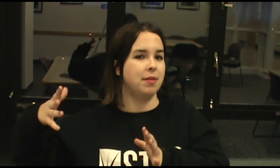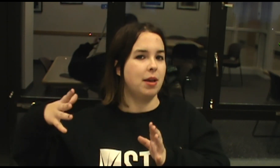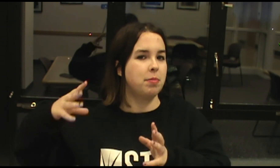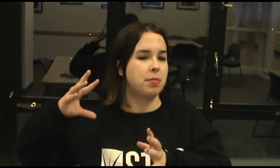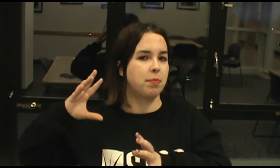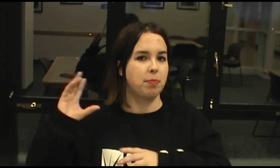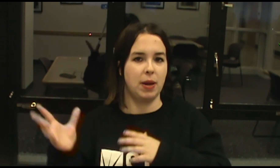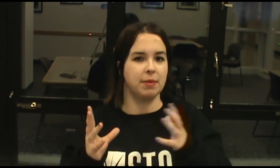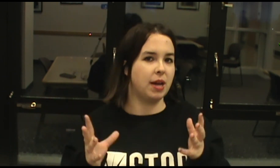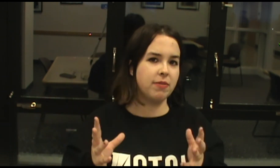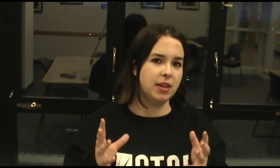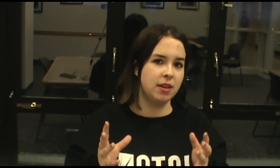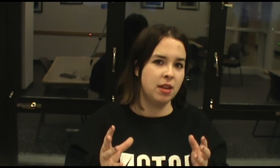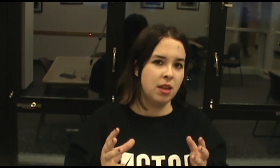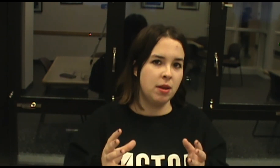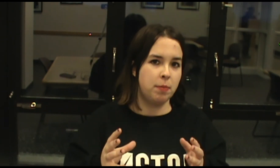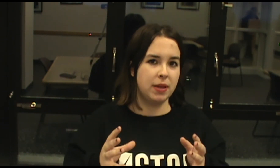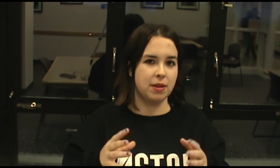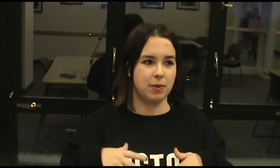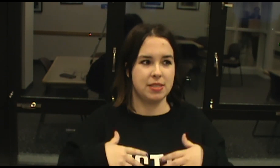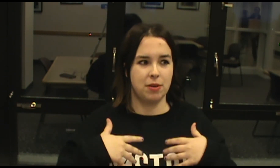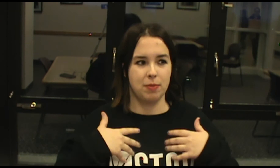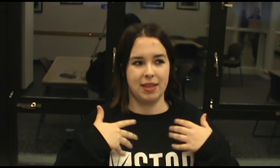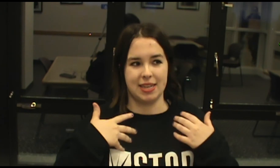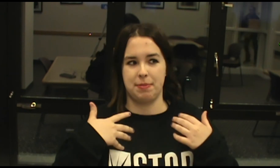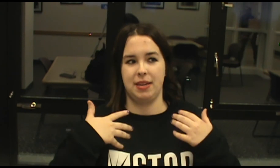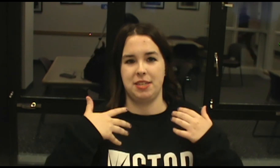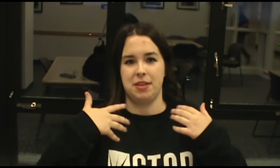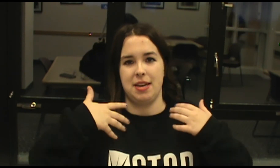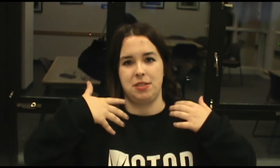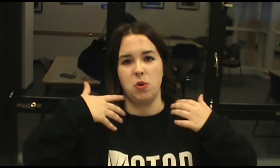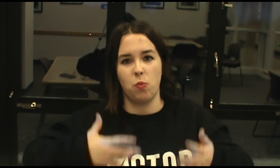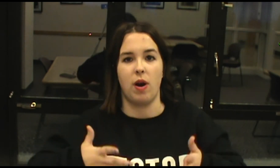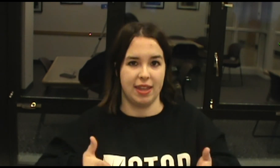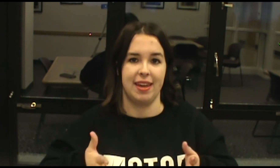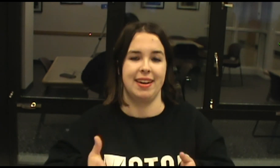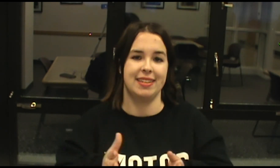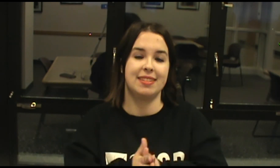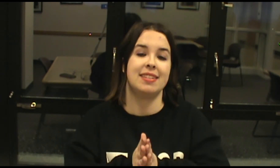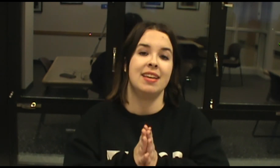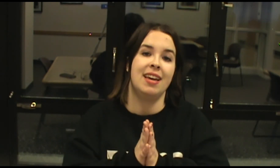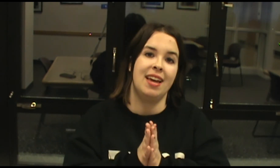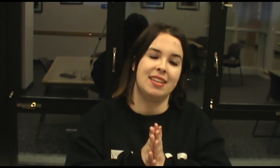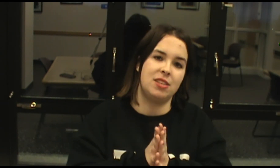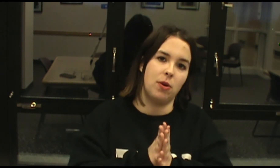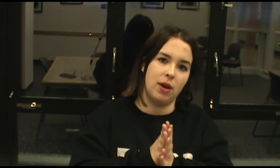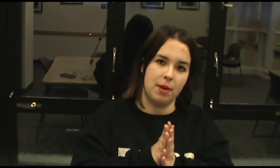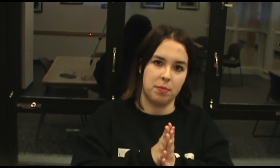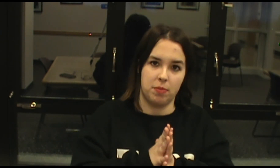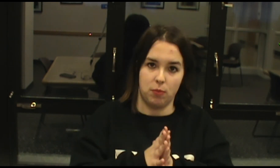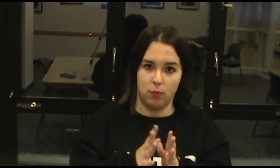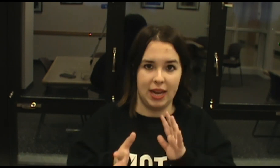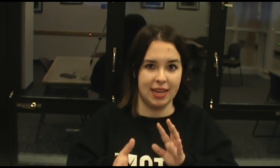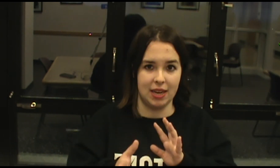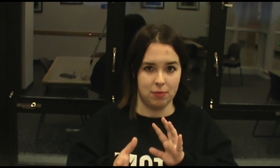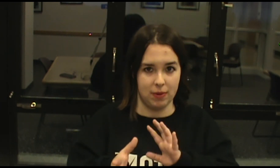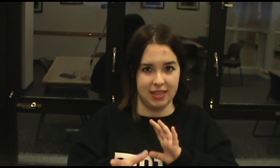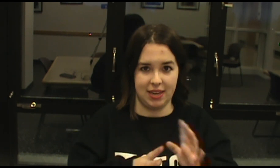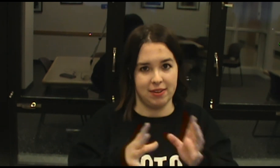helped break him out of it but there was no real explanation as to why that is. So I'm waiting and really curious